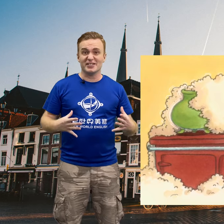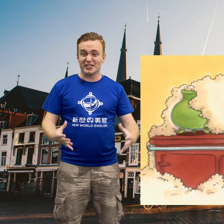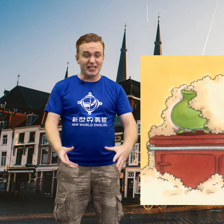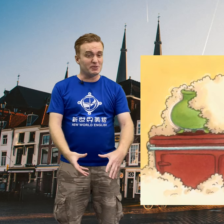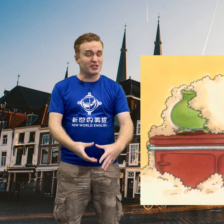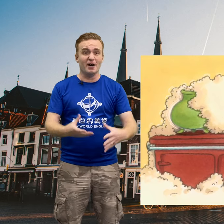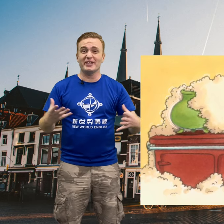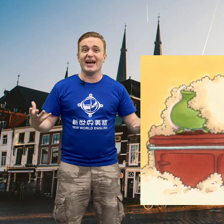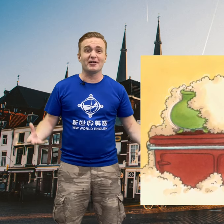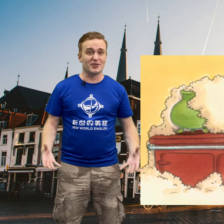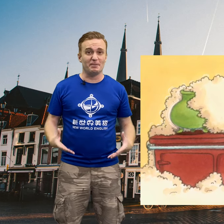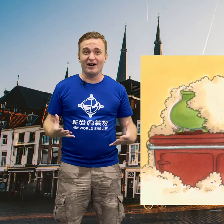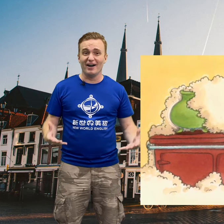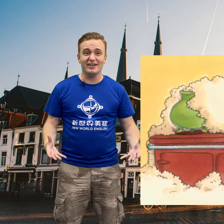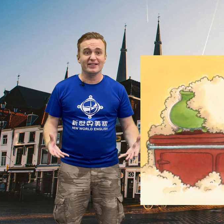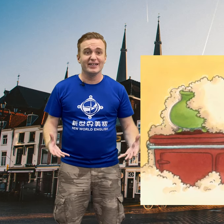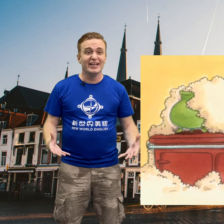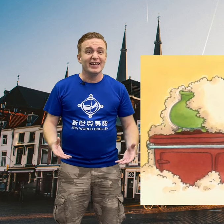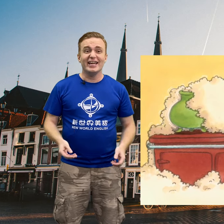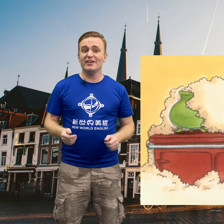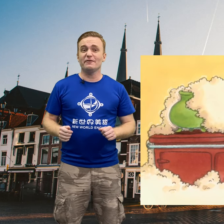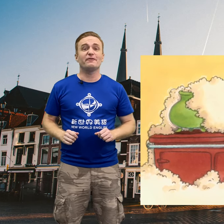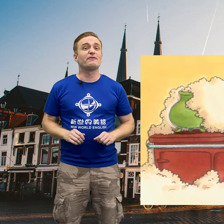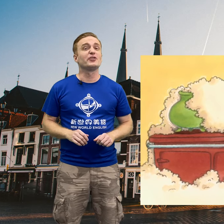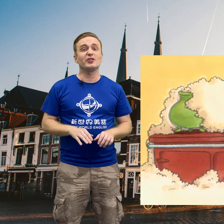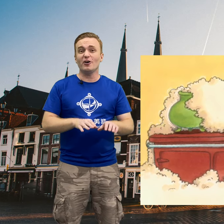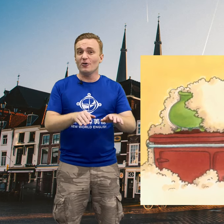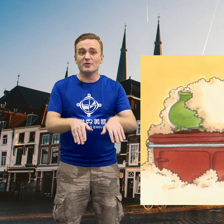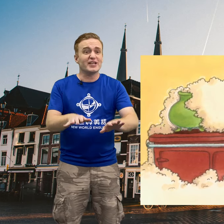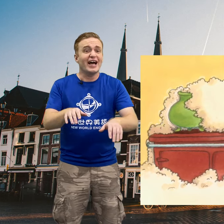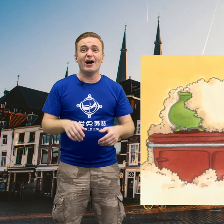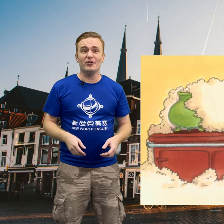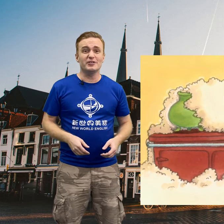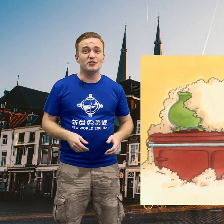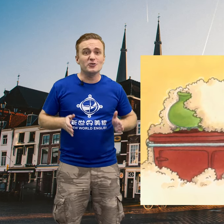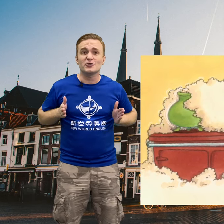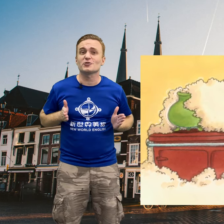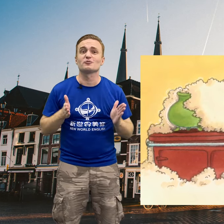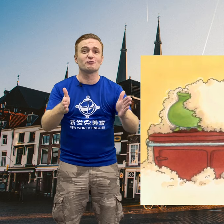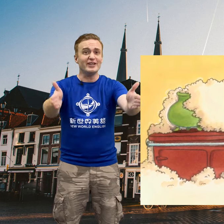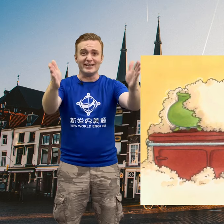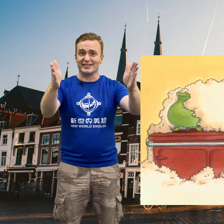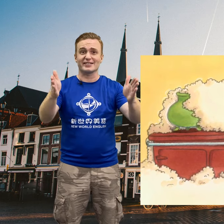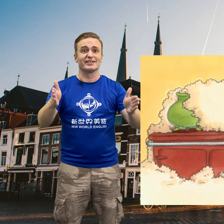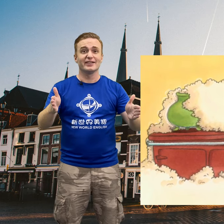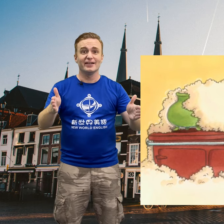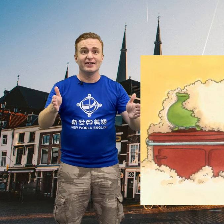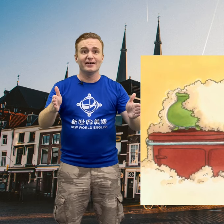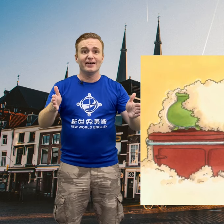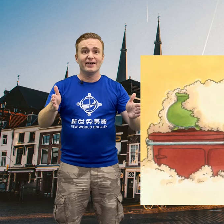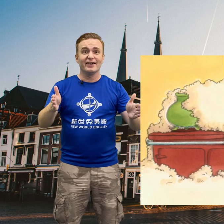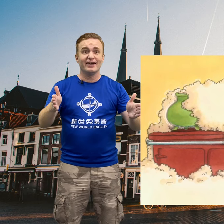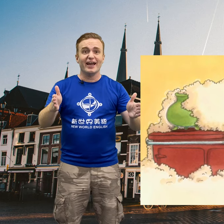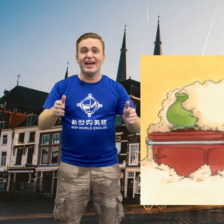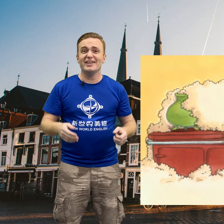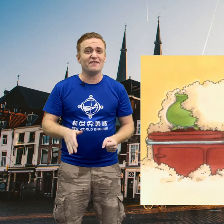it keeps coming out of the pot, it flows out into the streets. And it